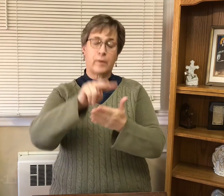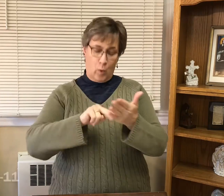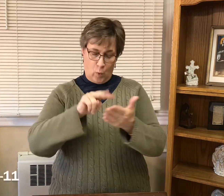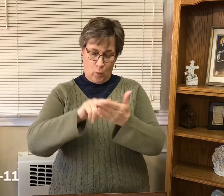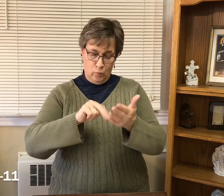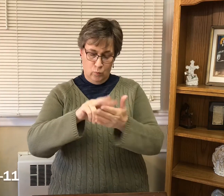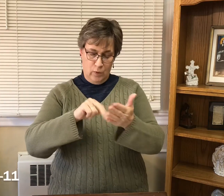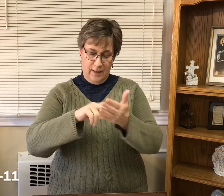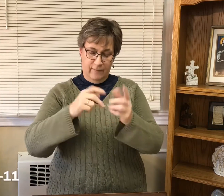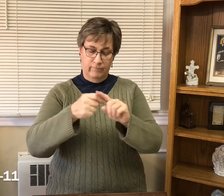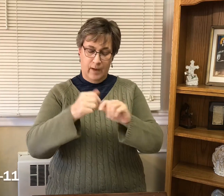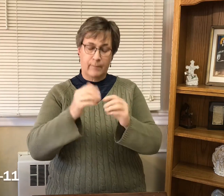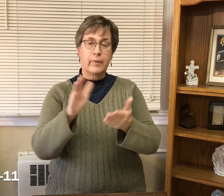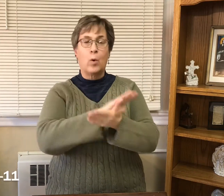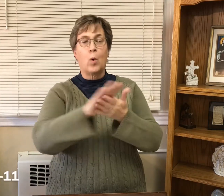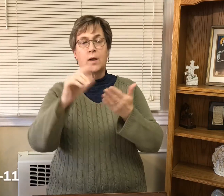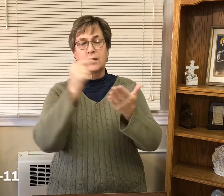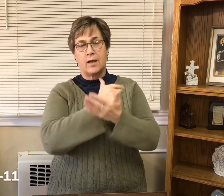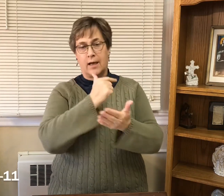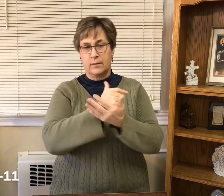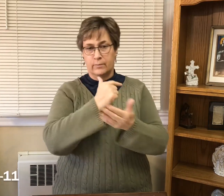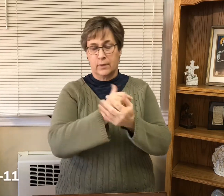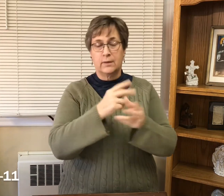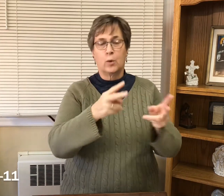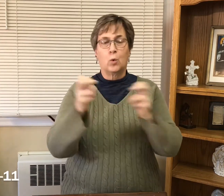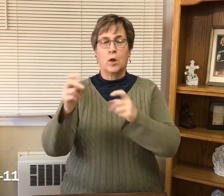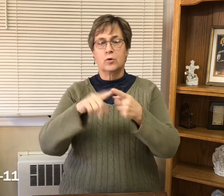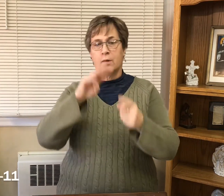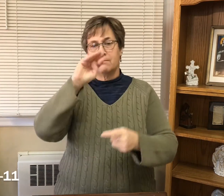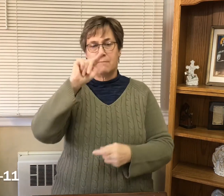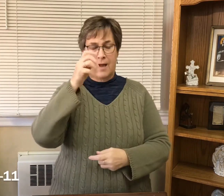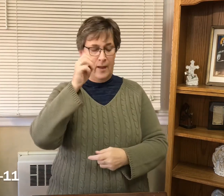A reading from the Holy Gospel according to Matthew.